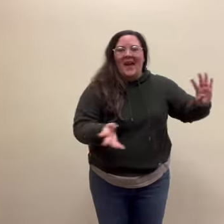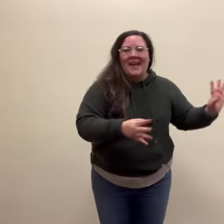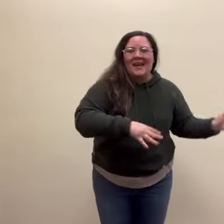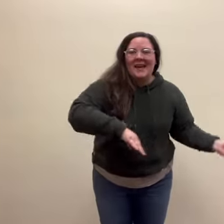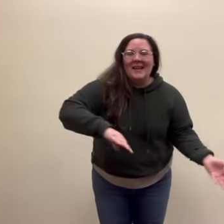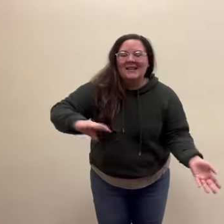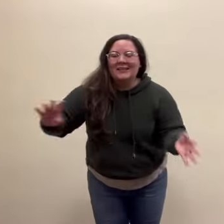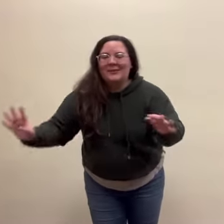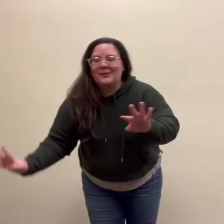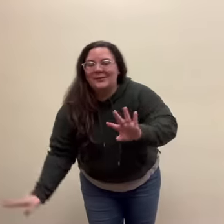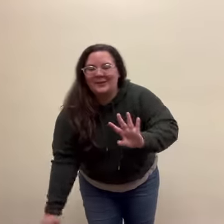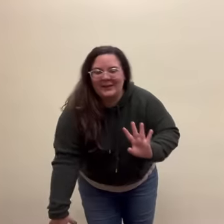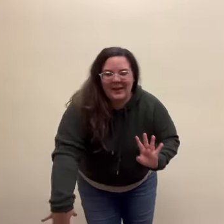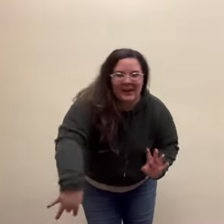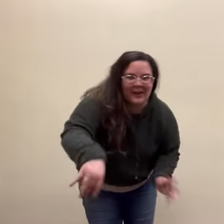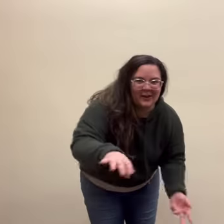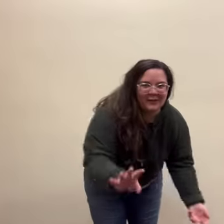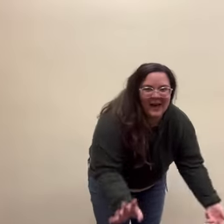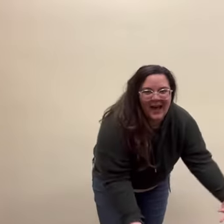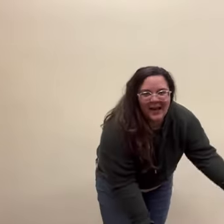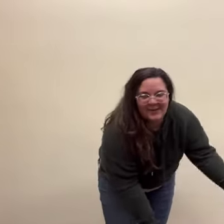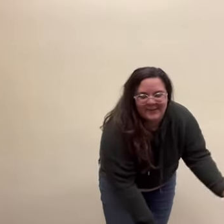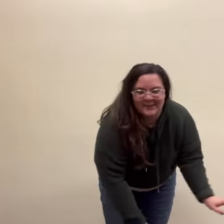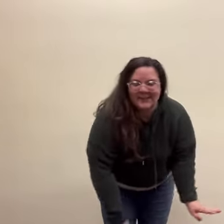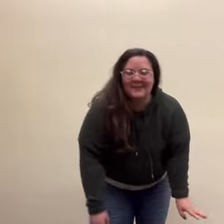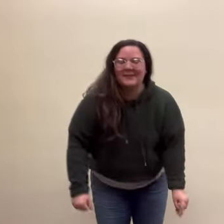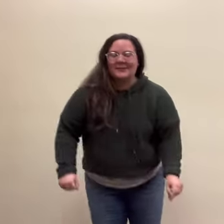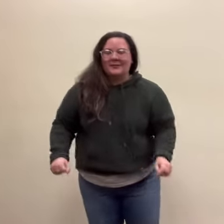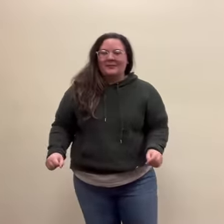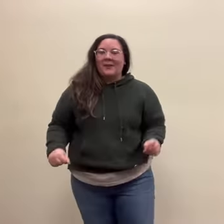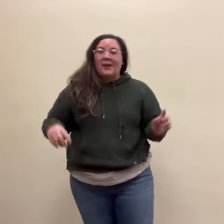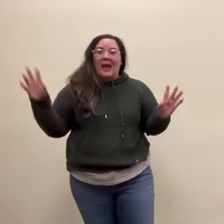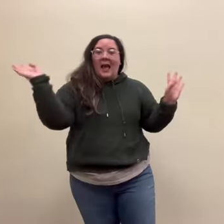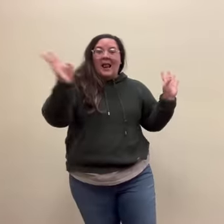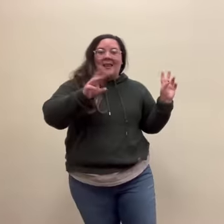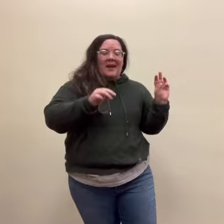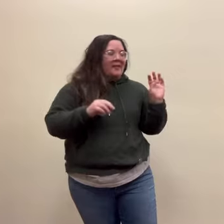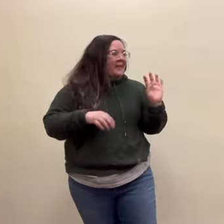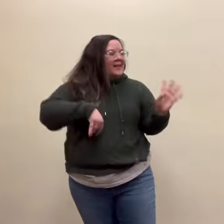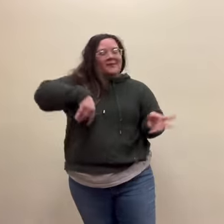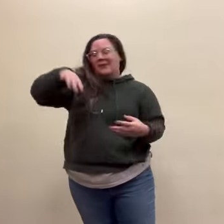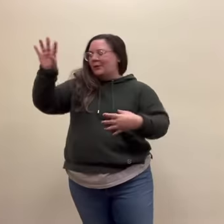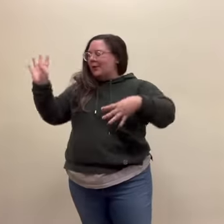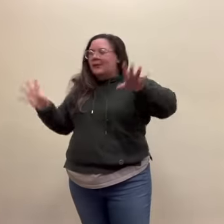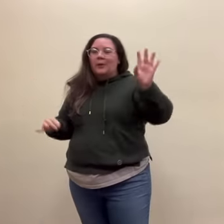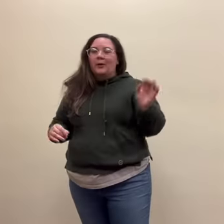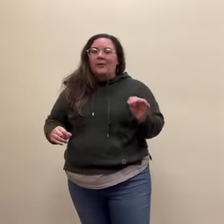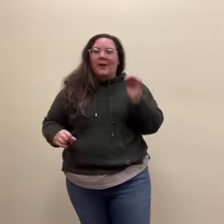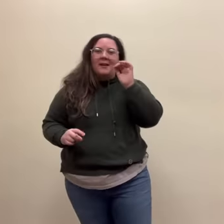to the ground. Okay, now the last verse, we're going to twirl around.